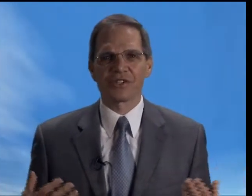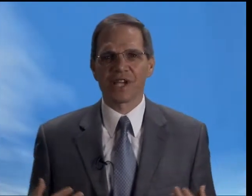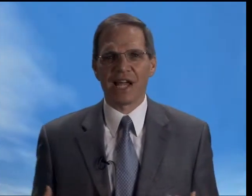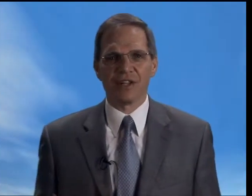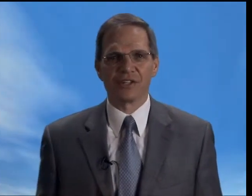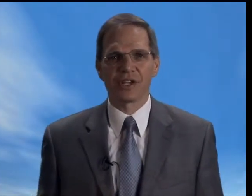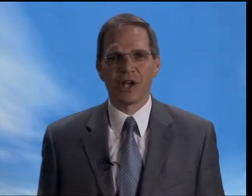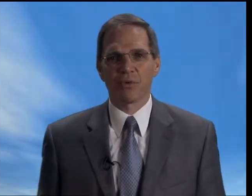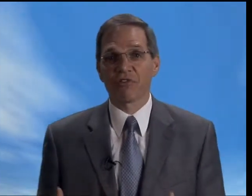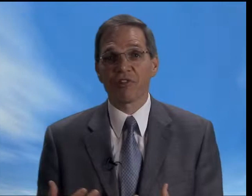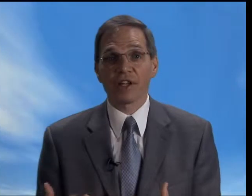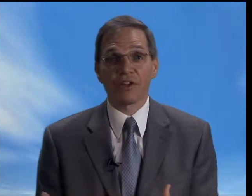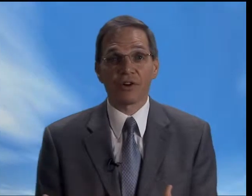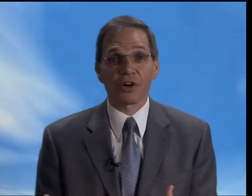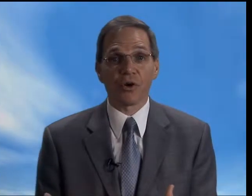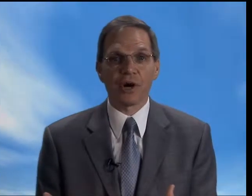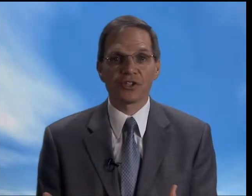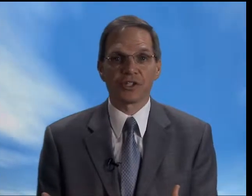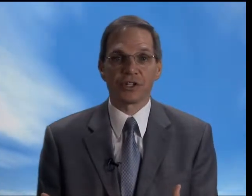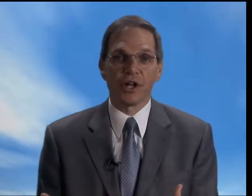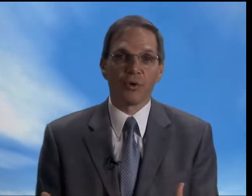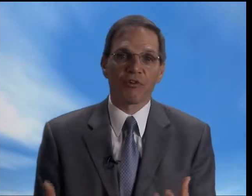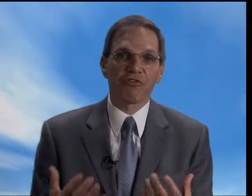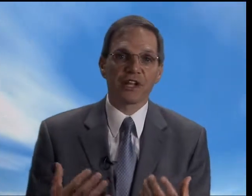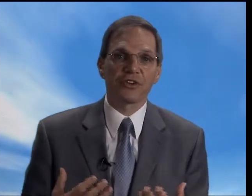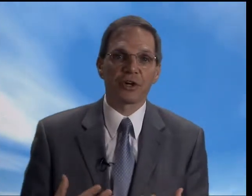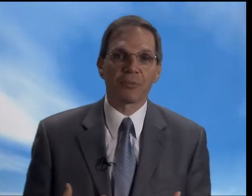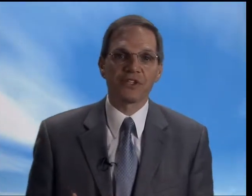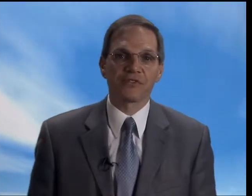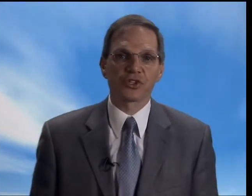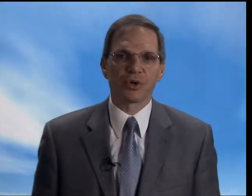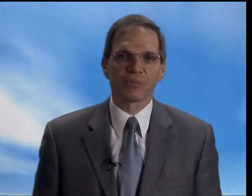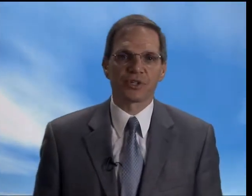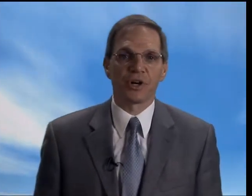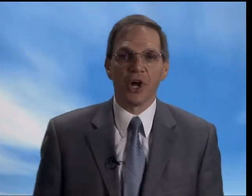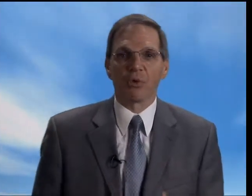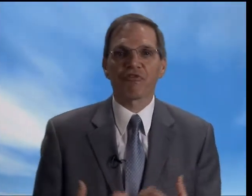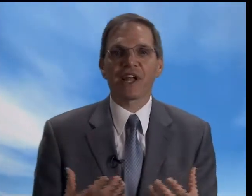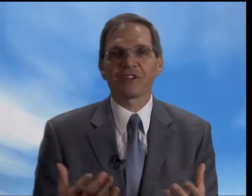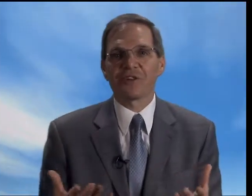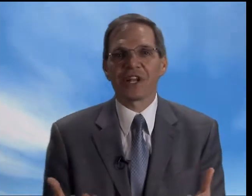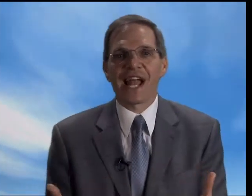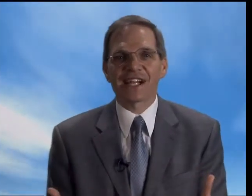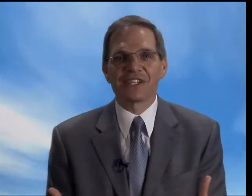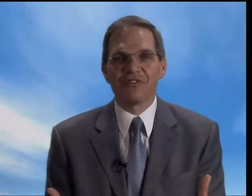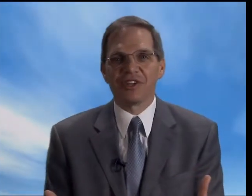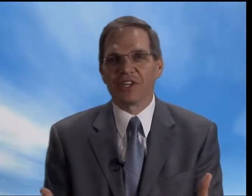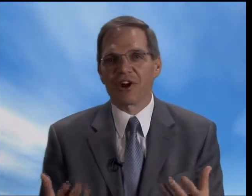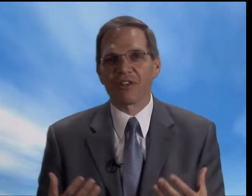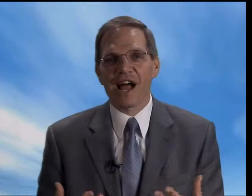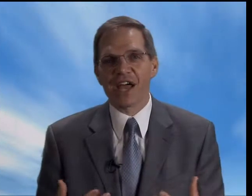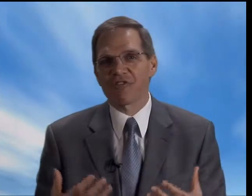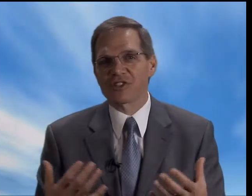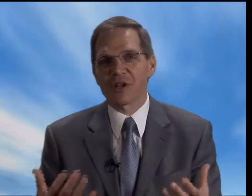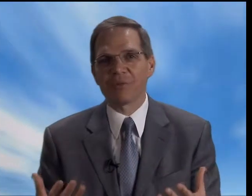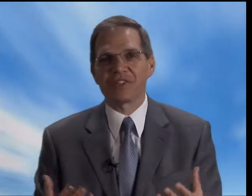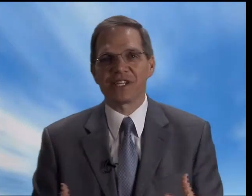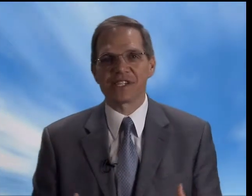silence. Reflecting on a question. Reflecting on a piece of scripture. Reflecting on an activity in our life or something that has